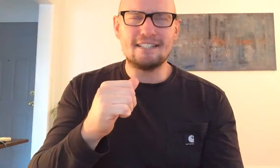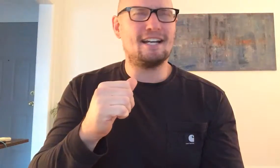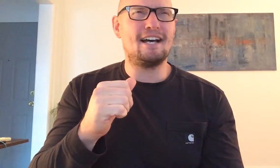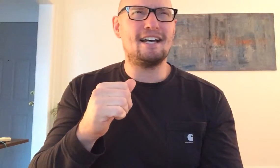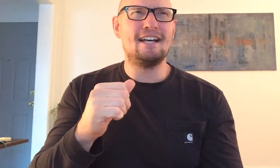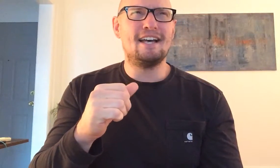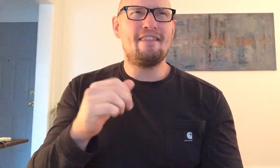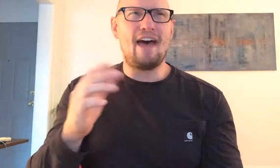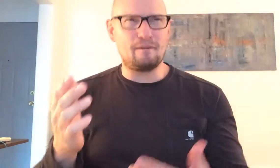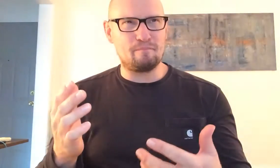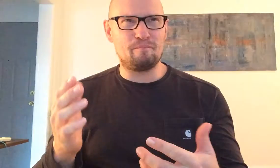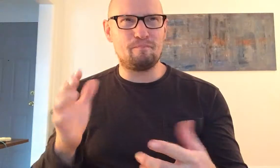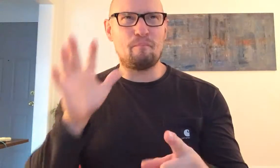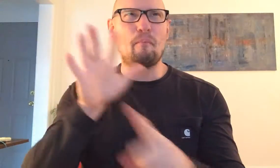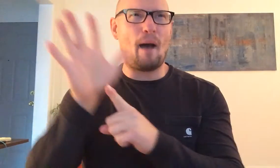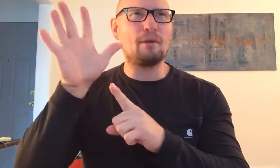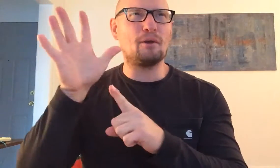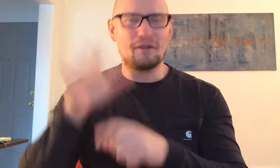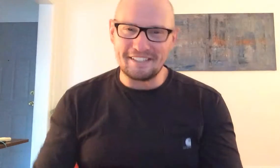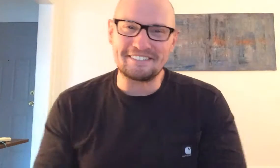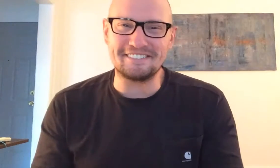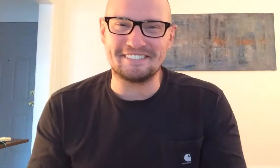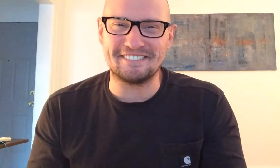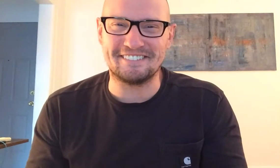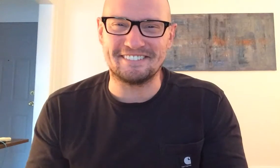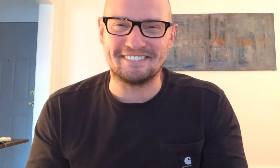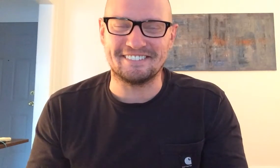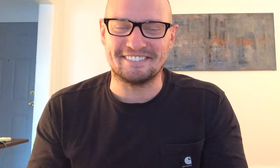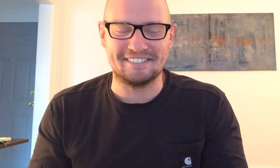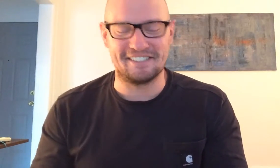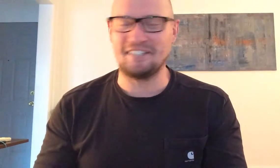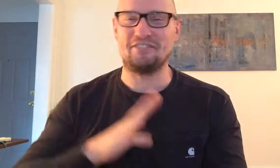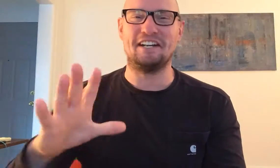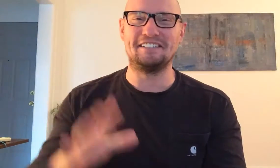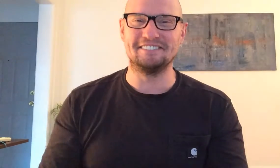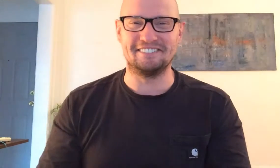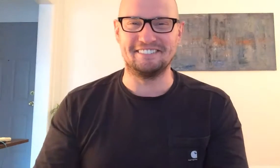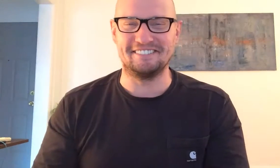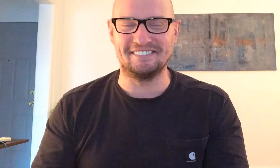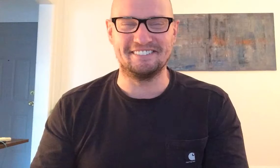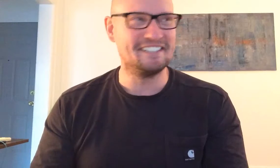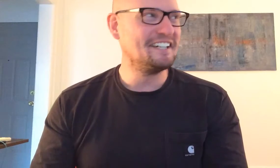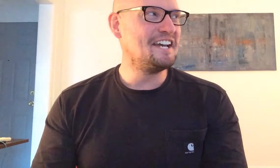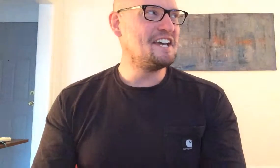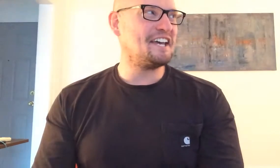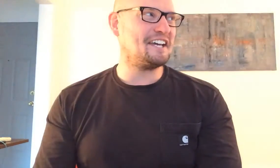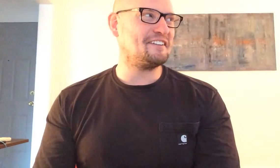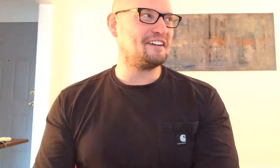that popular that's fine anyway